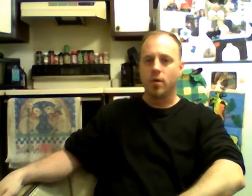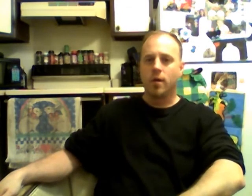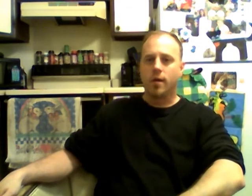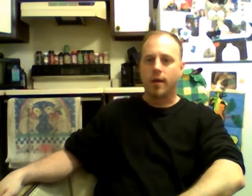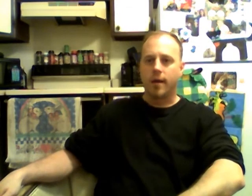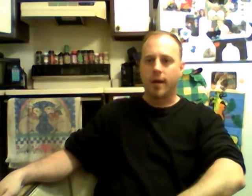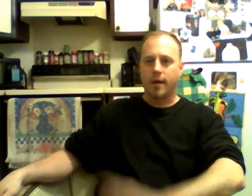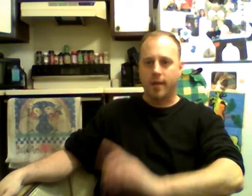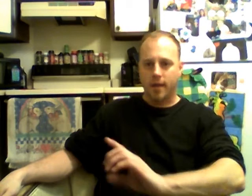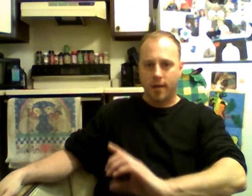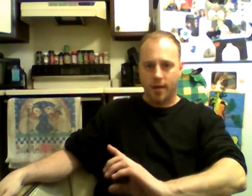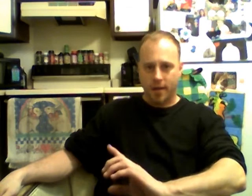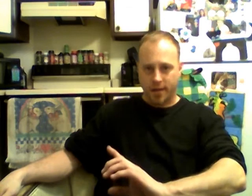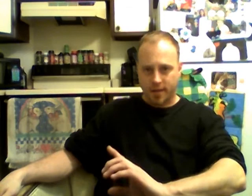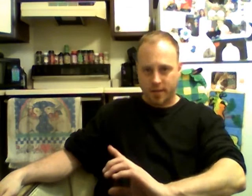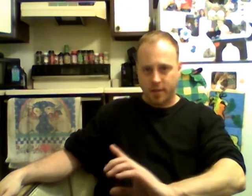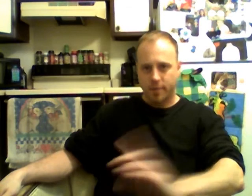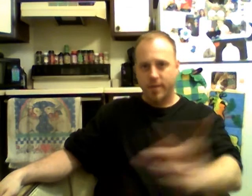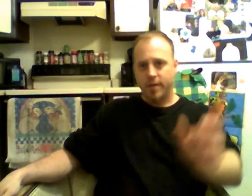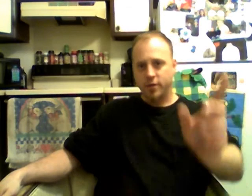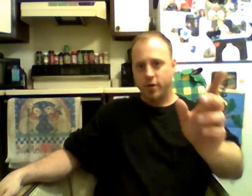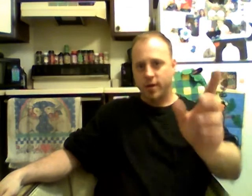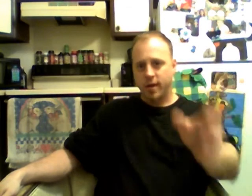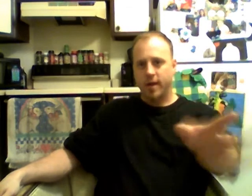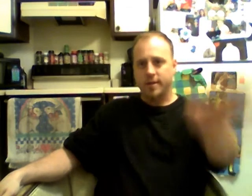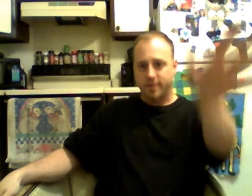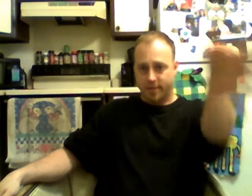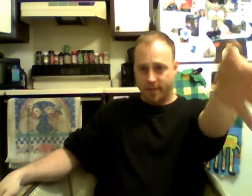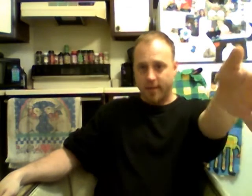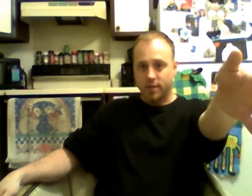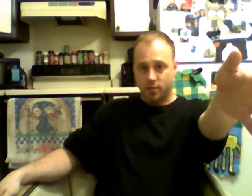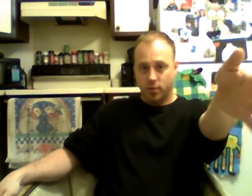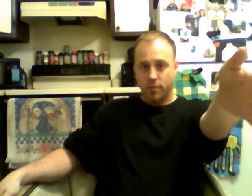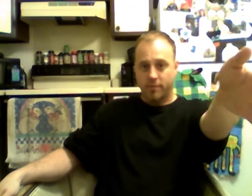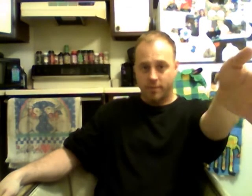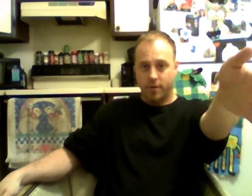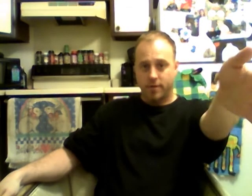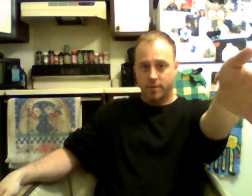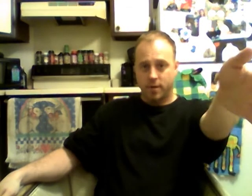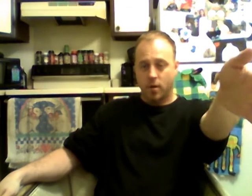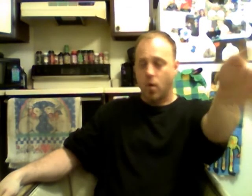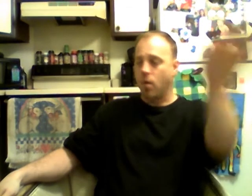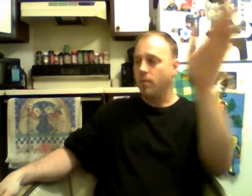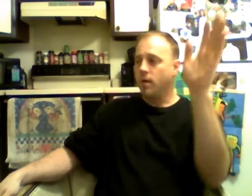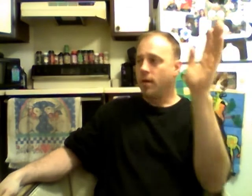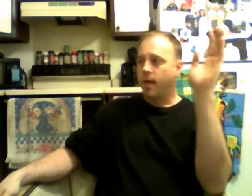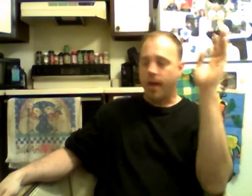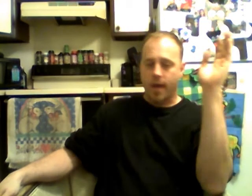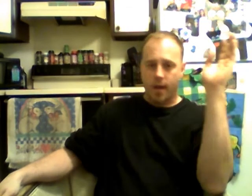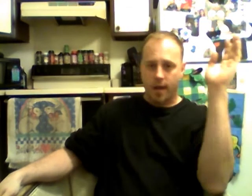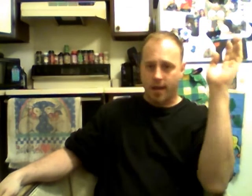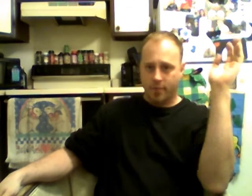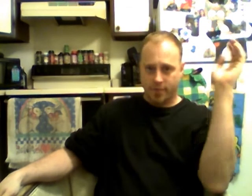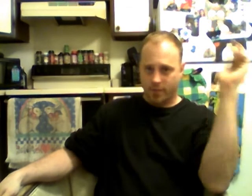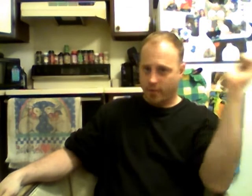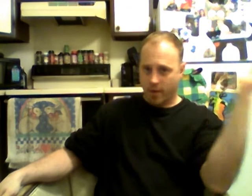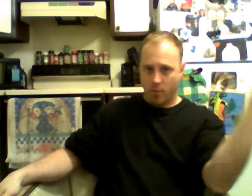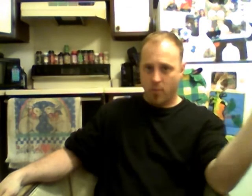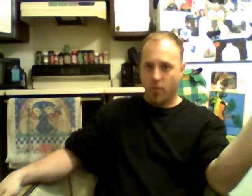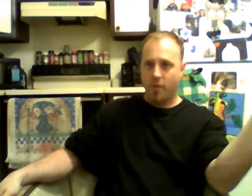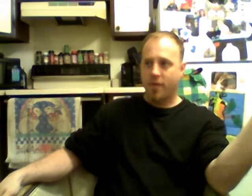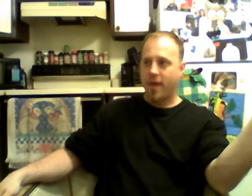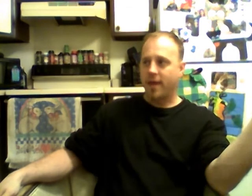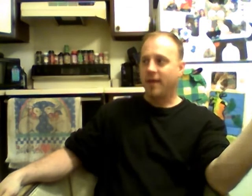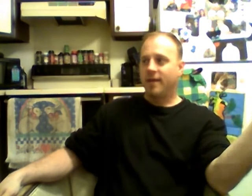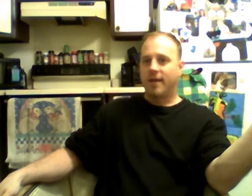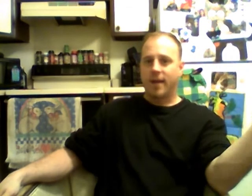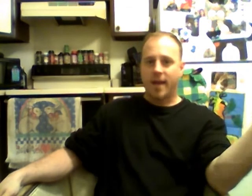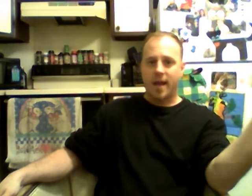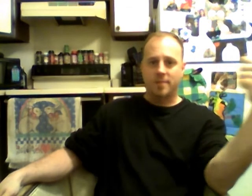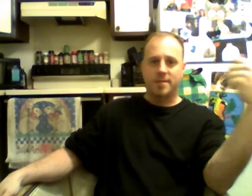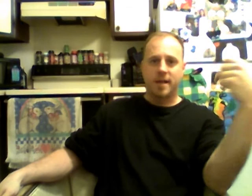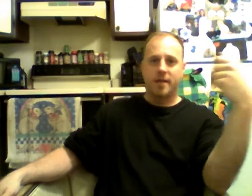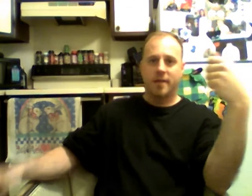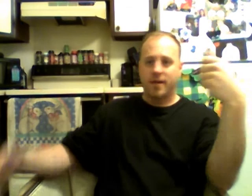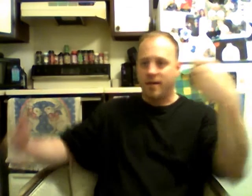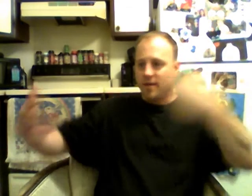and then i continued my journey i got to the next door before i was going to go home and i was going to grab one more thing and again i'm standing there